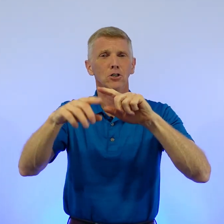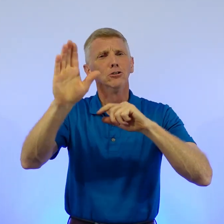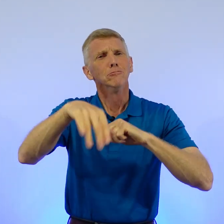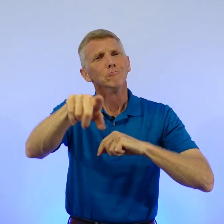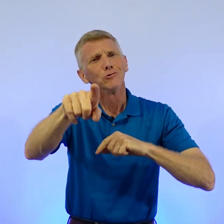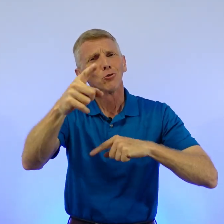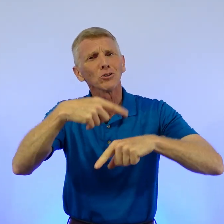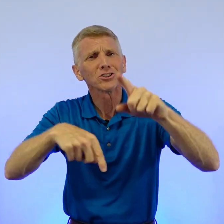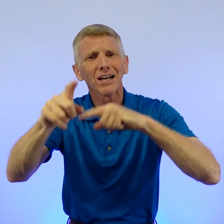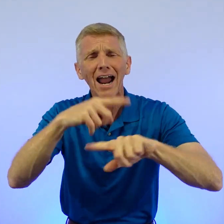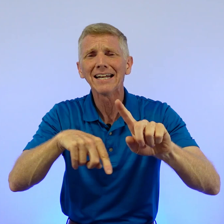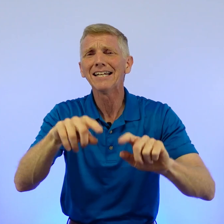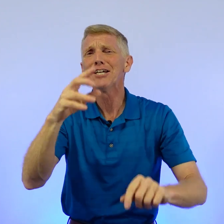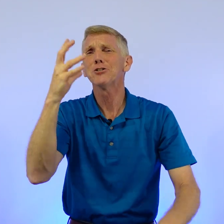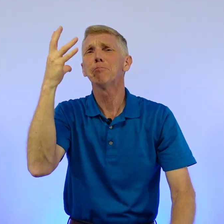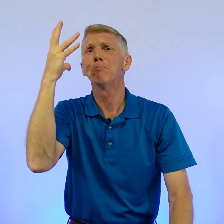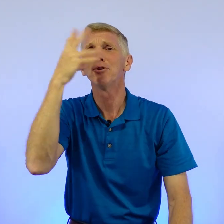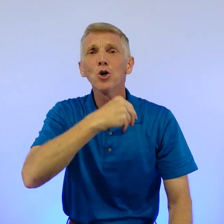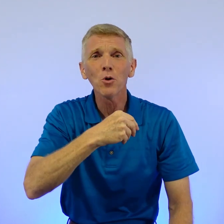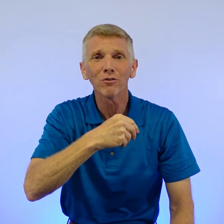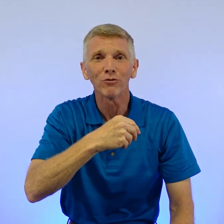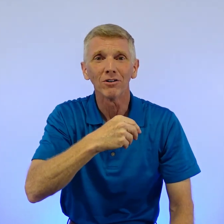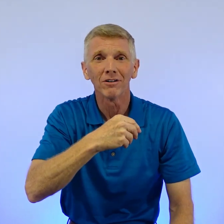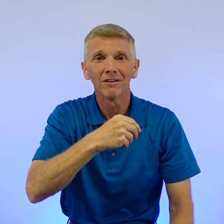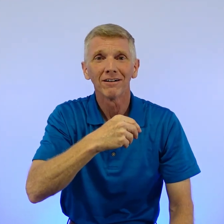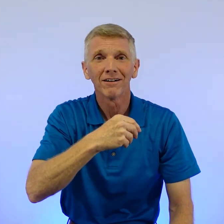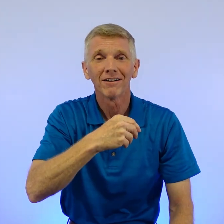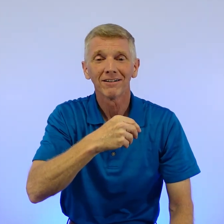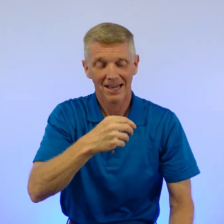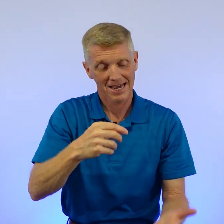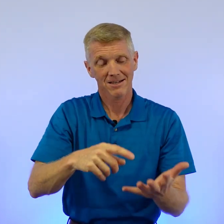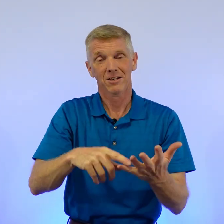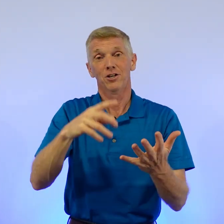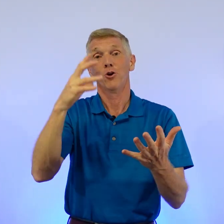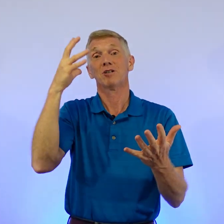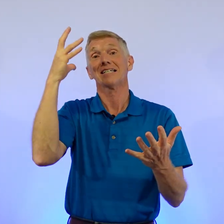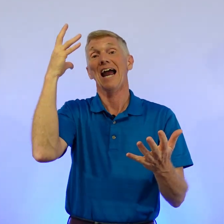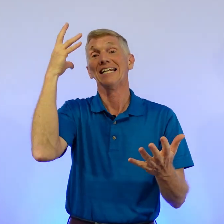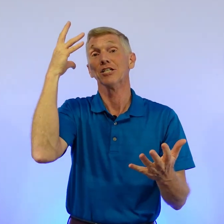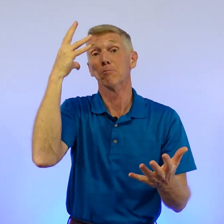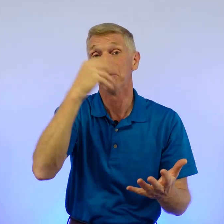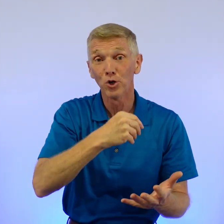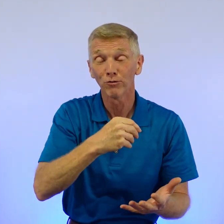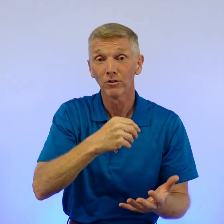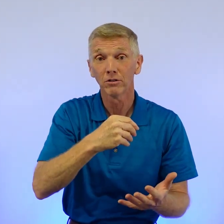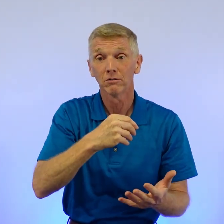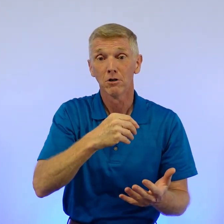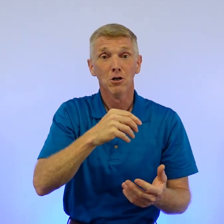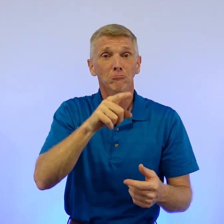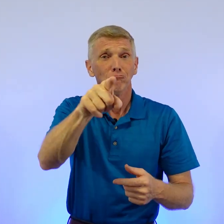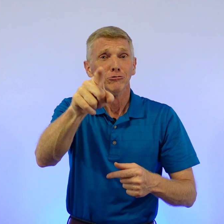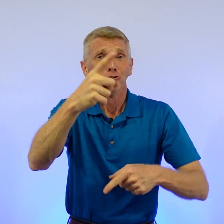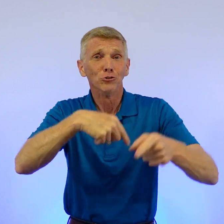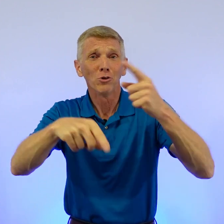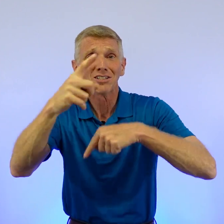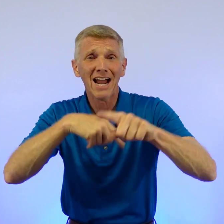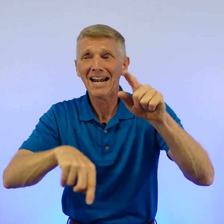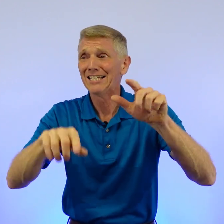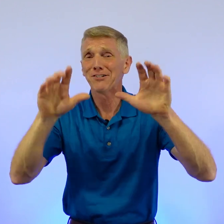Your signing is beautiful, okay? Your signing is beautiful. Your signing is